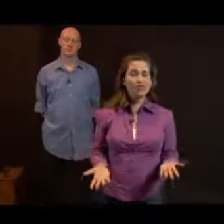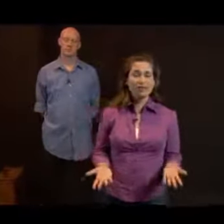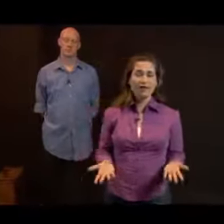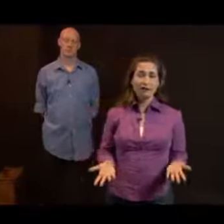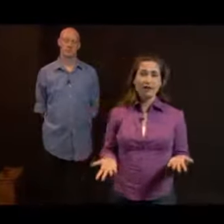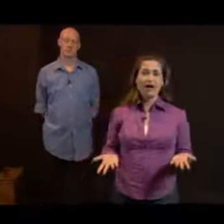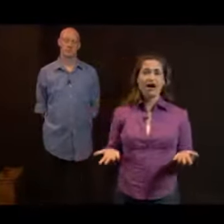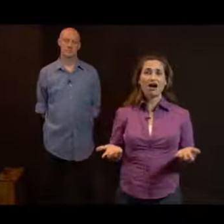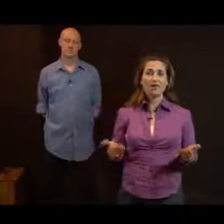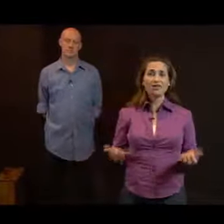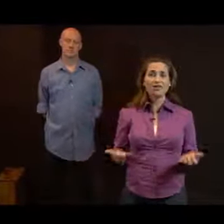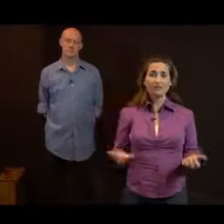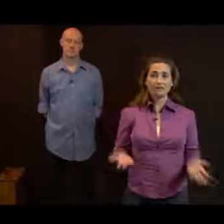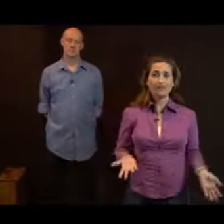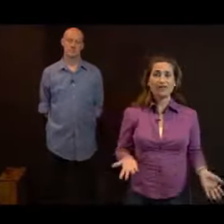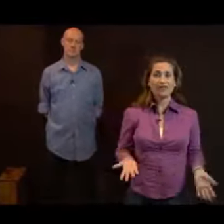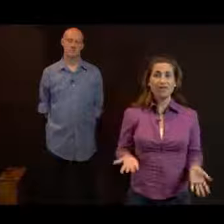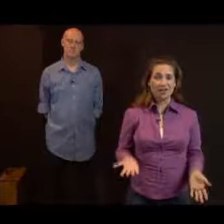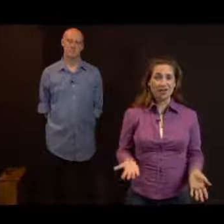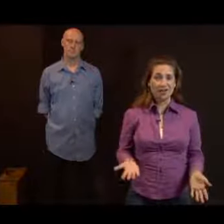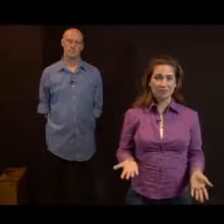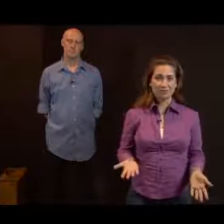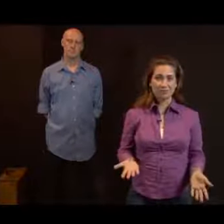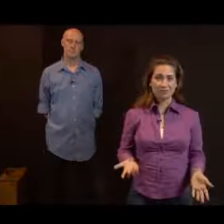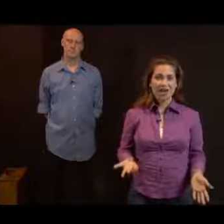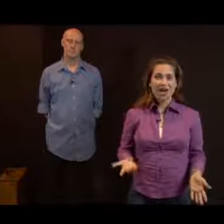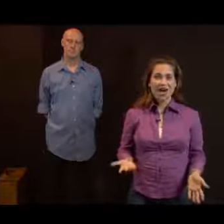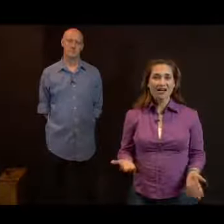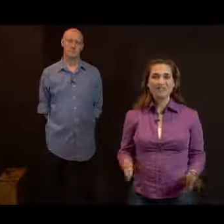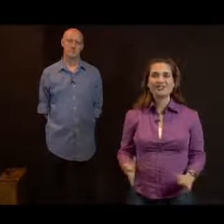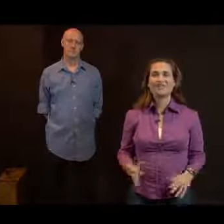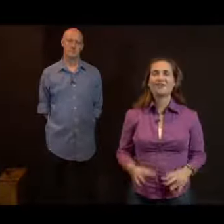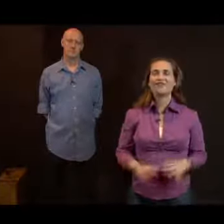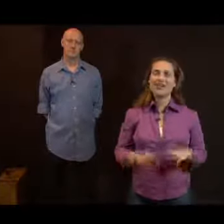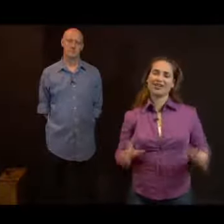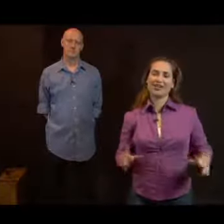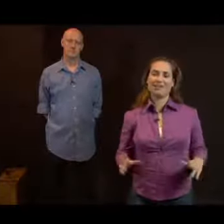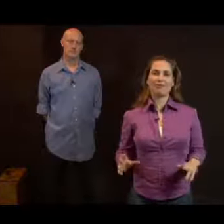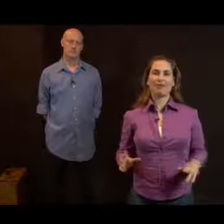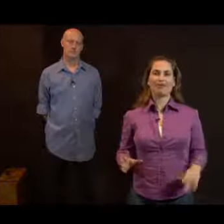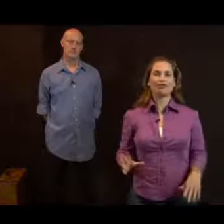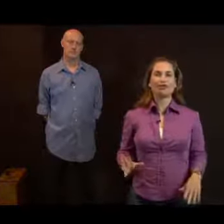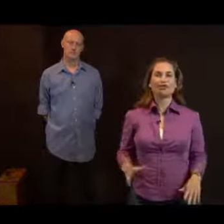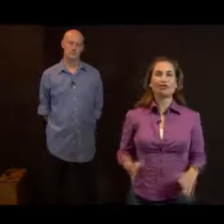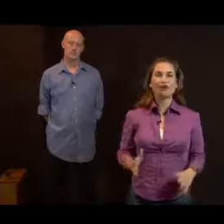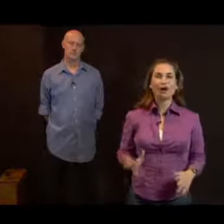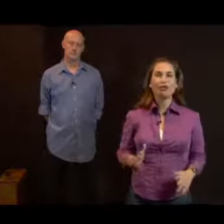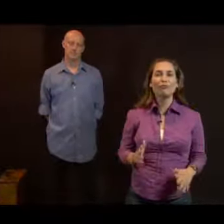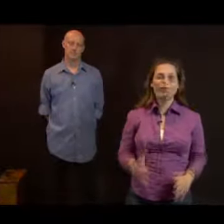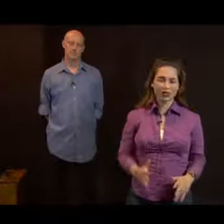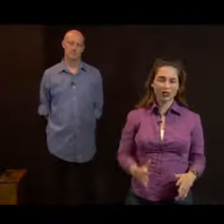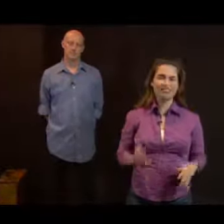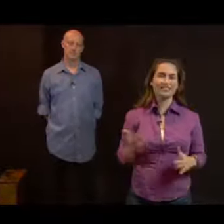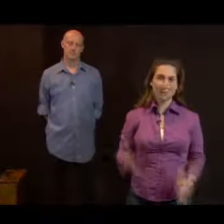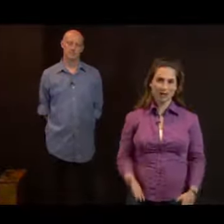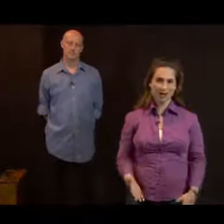fundamental principles of being a fun improviser. This is a favorite game of mine. It's called slow motion samurai.